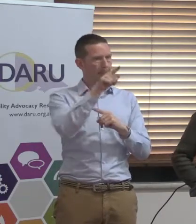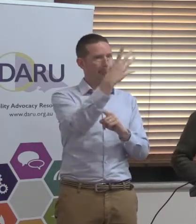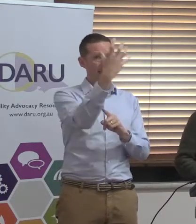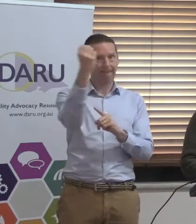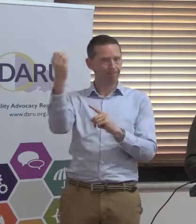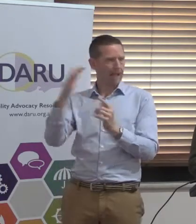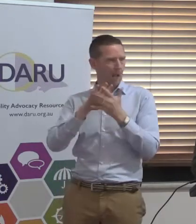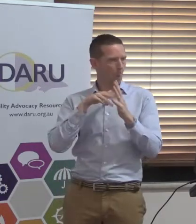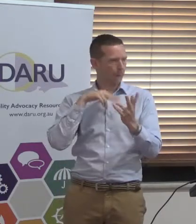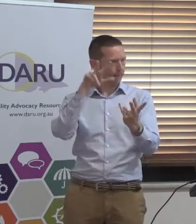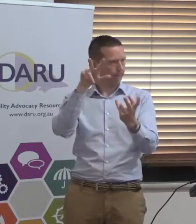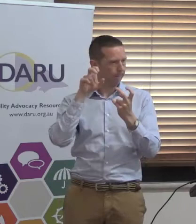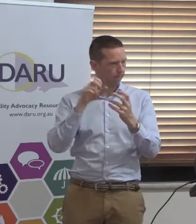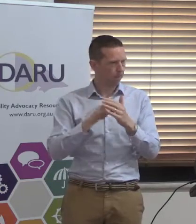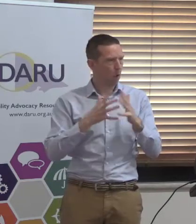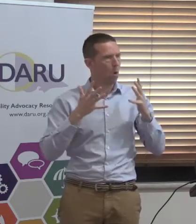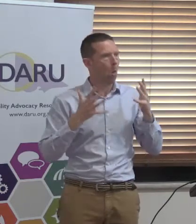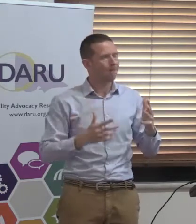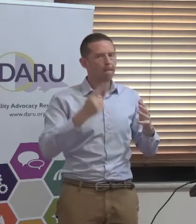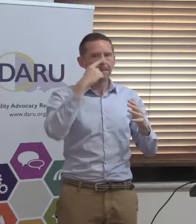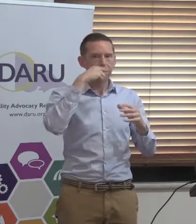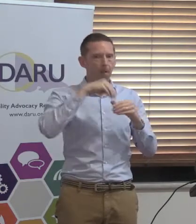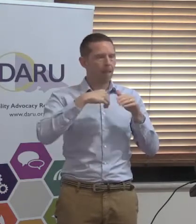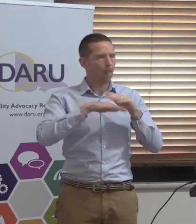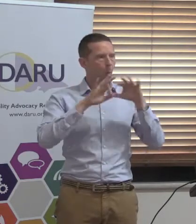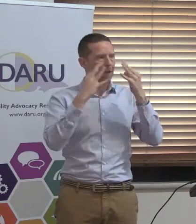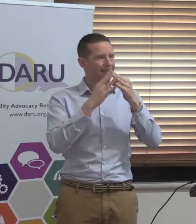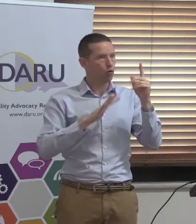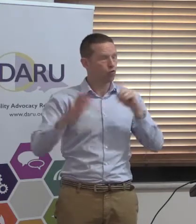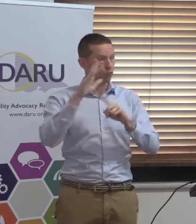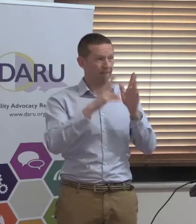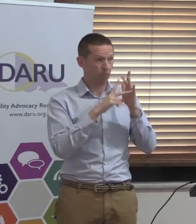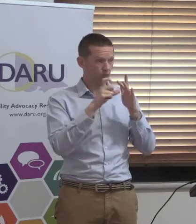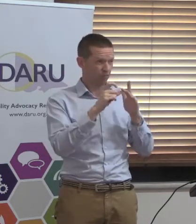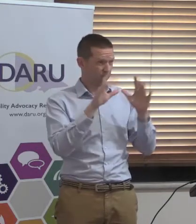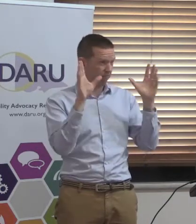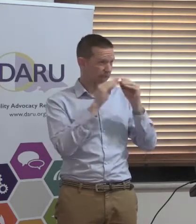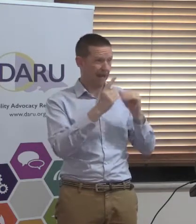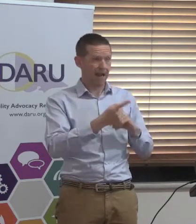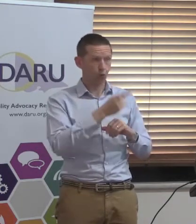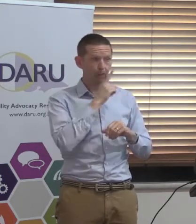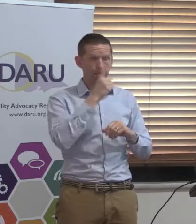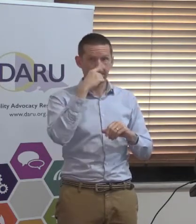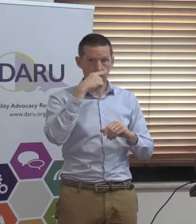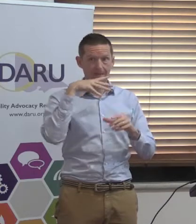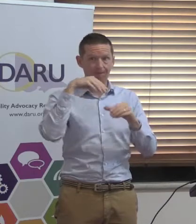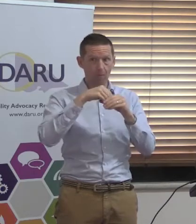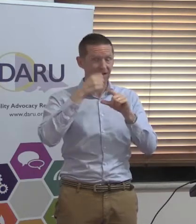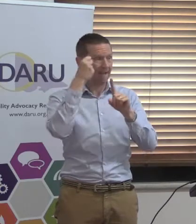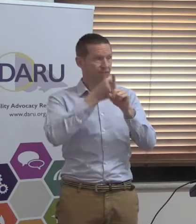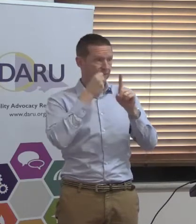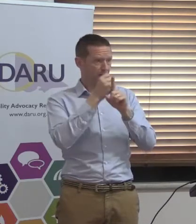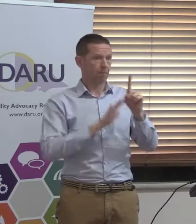We've got a lot of people in the organisations around the state. There's something like a hundred people who are involved in advocacy around